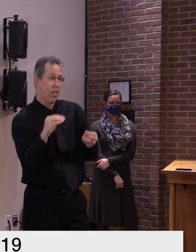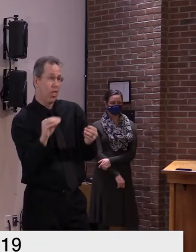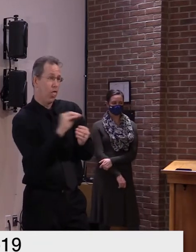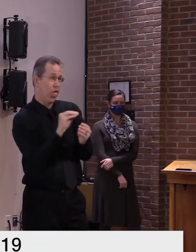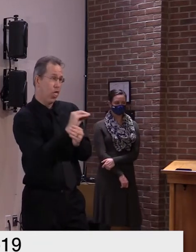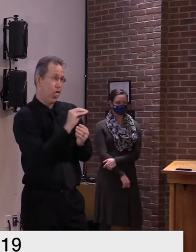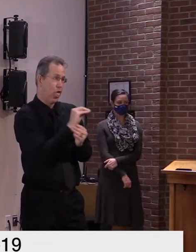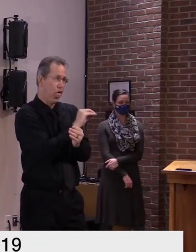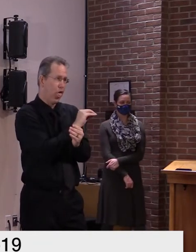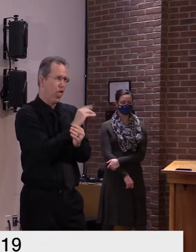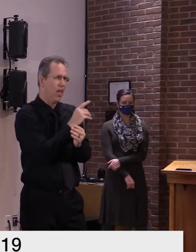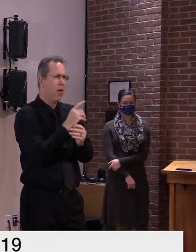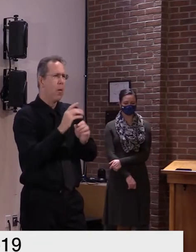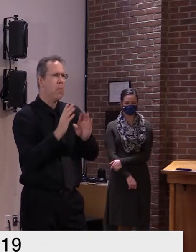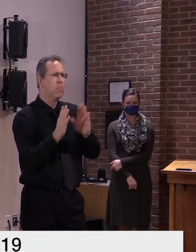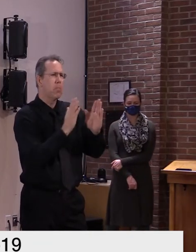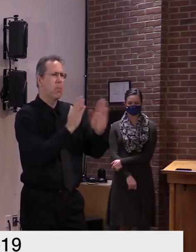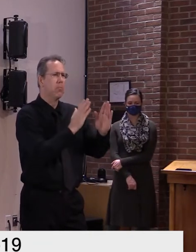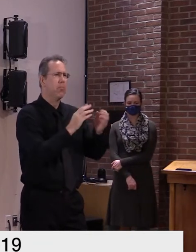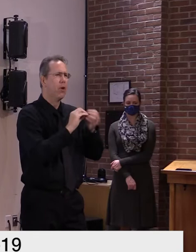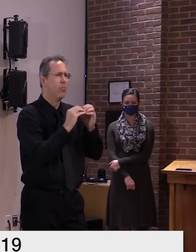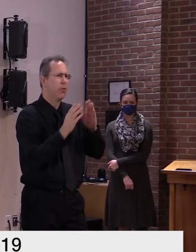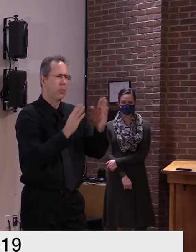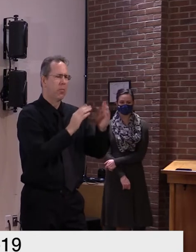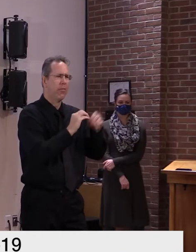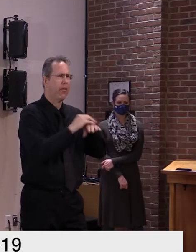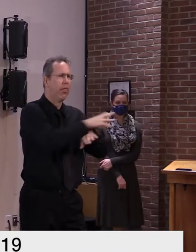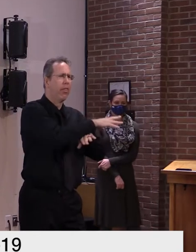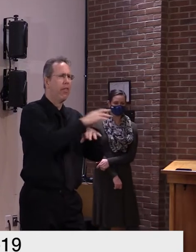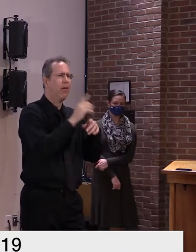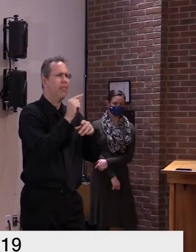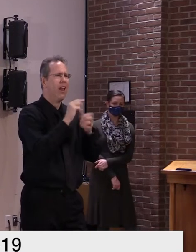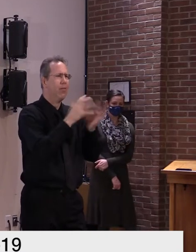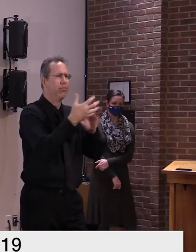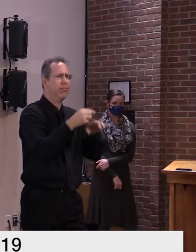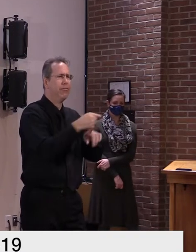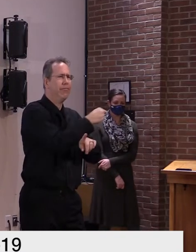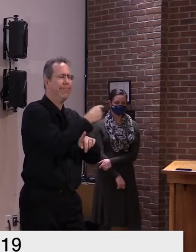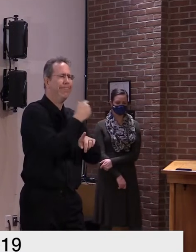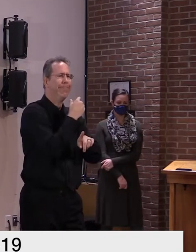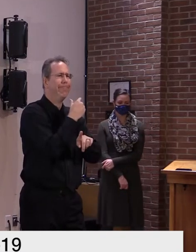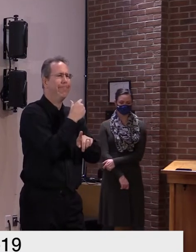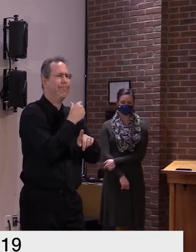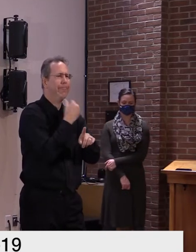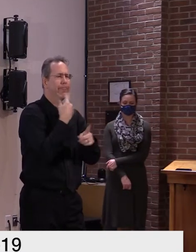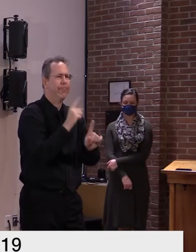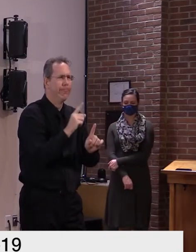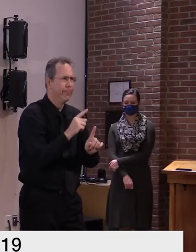case so it's it's not misrepresenting the data in any major way